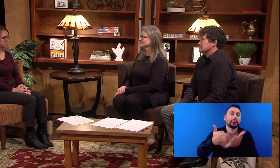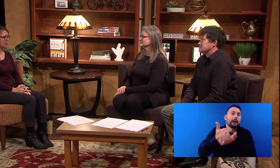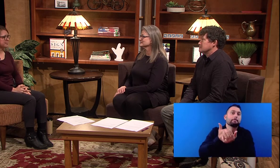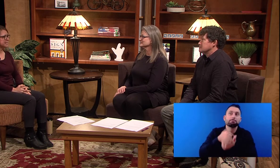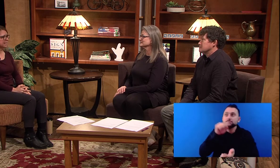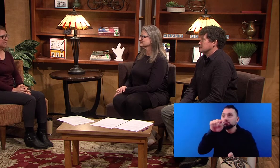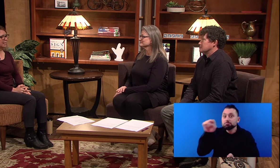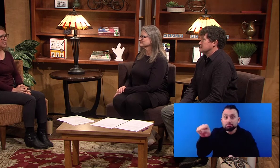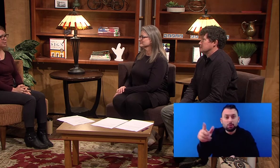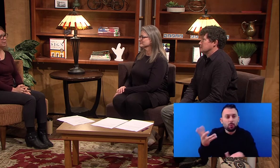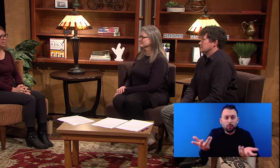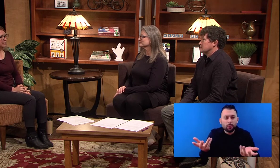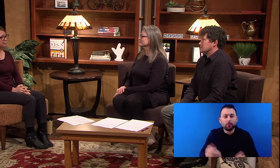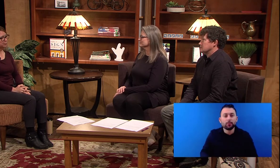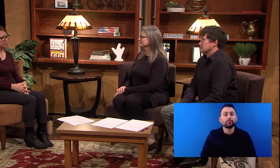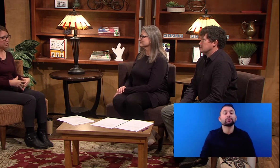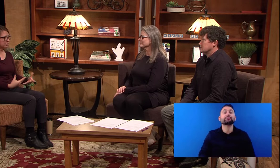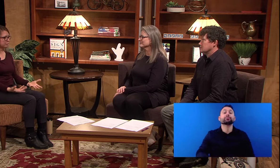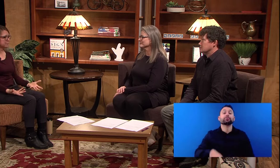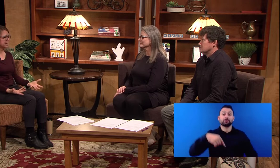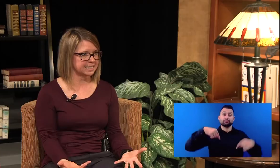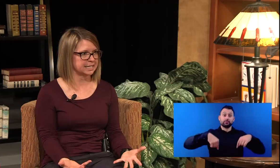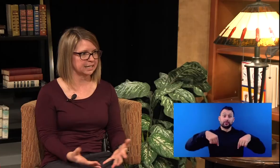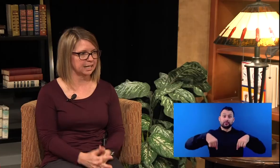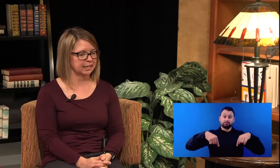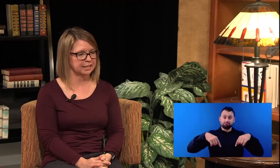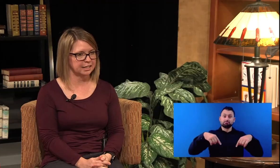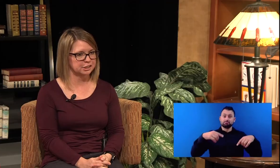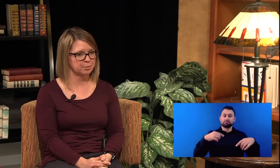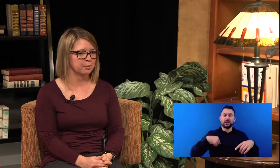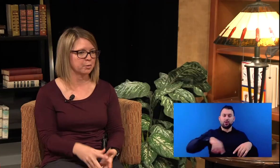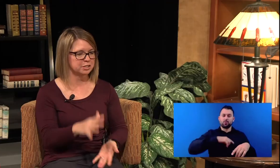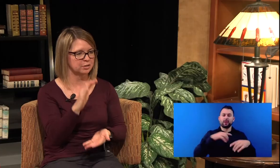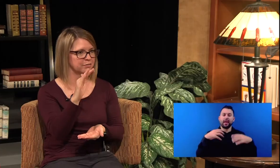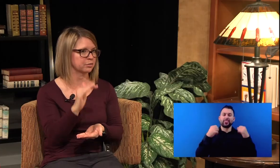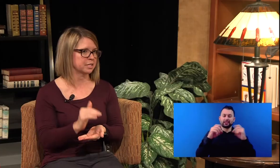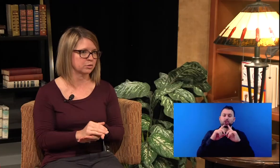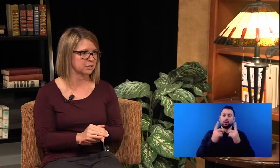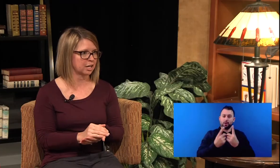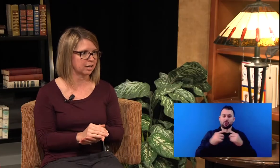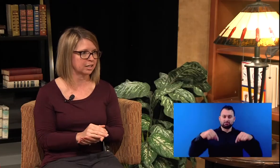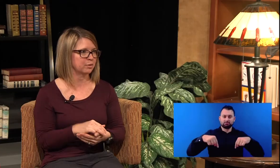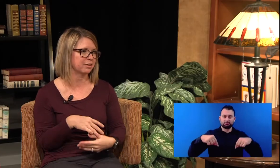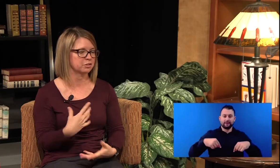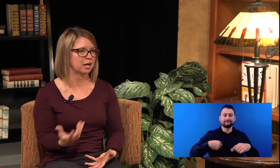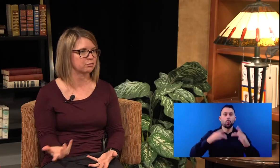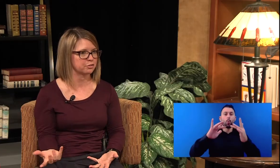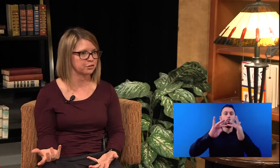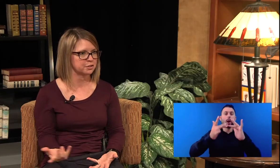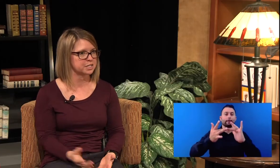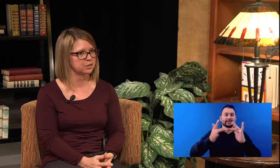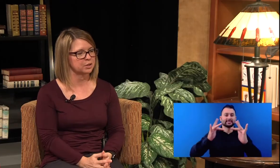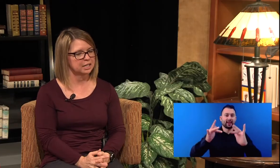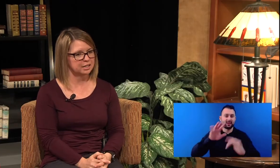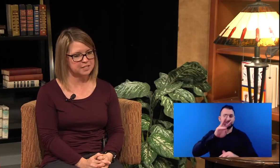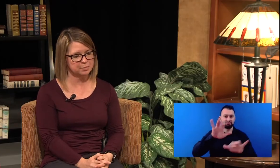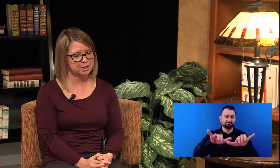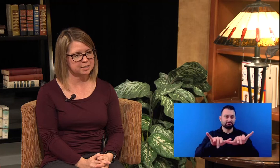their website. Um, if you were to go in for testing at the health department, we do have a resource card and we have direct referrals. So if somebody was